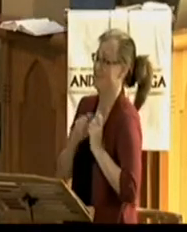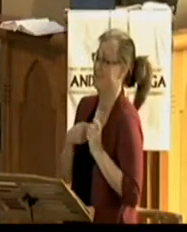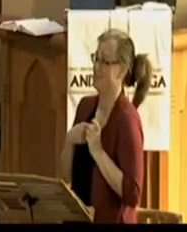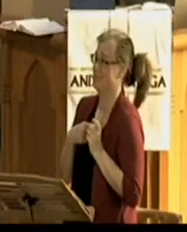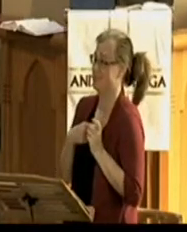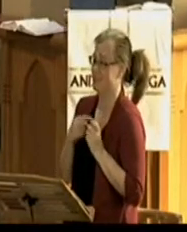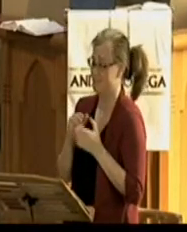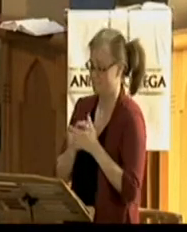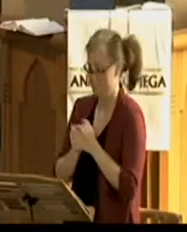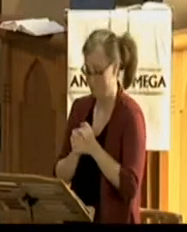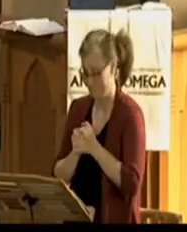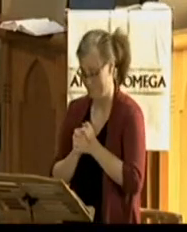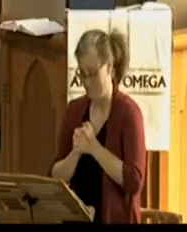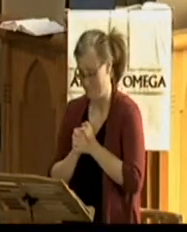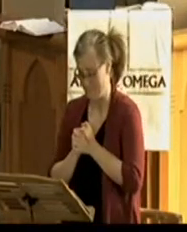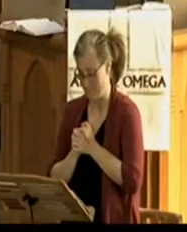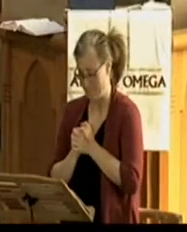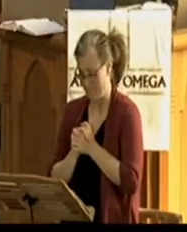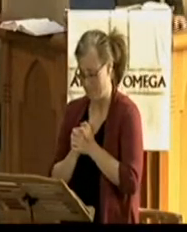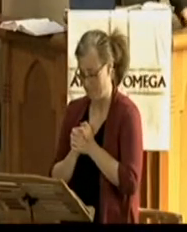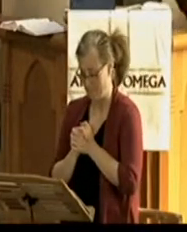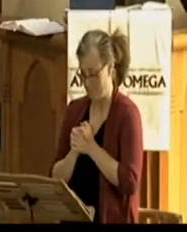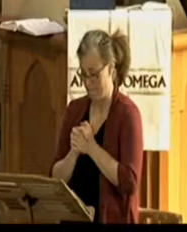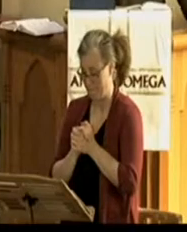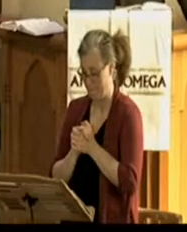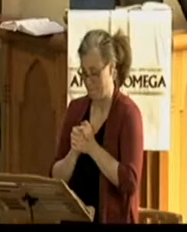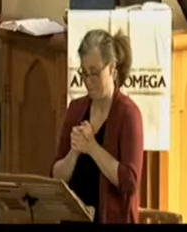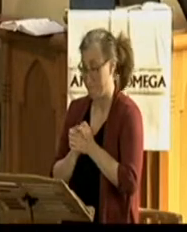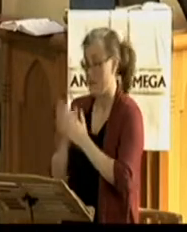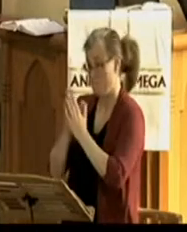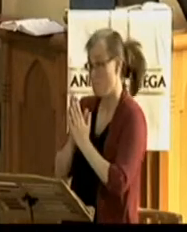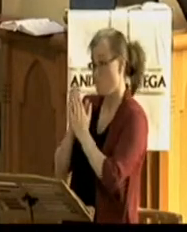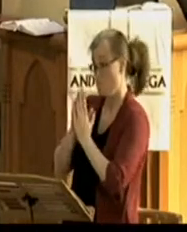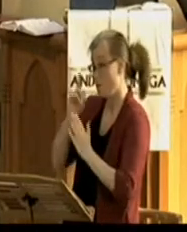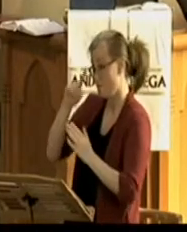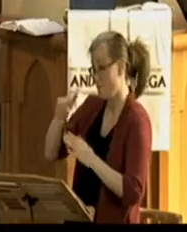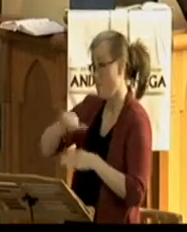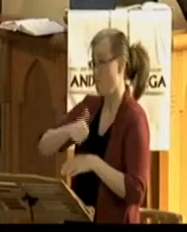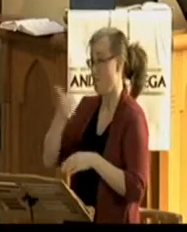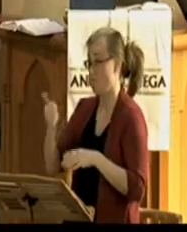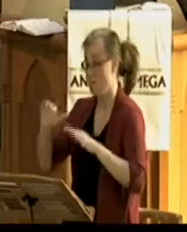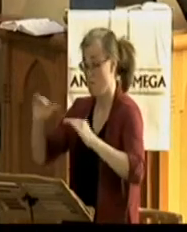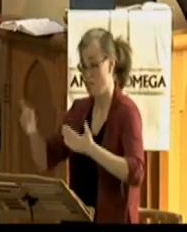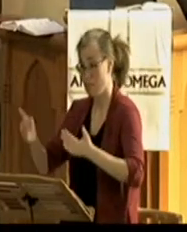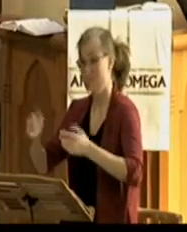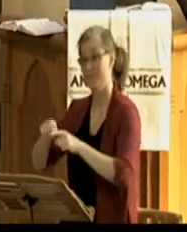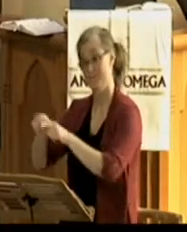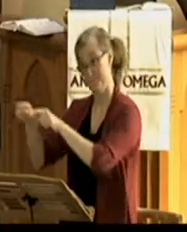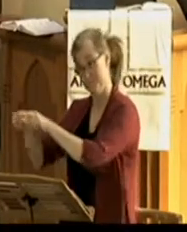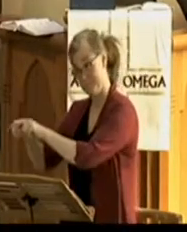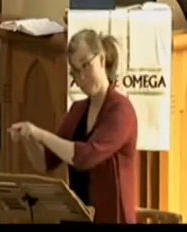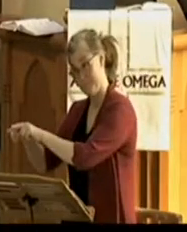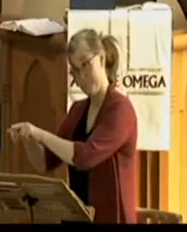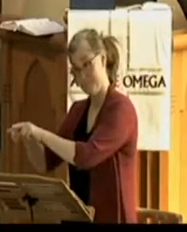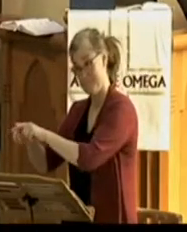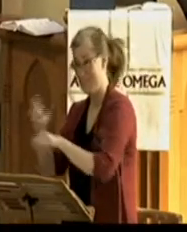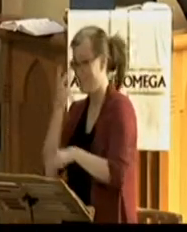joy in believing in you. And pray for that for others as well. Because the doubt of unbelief is a sin.